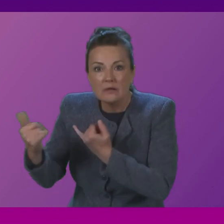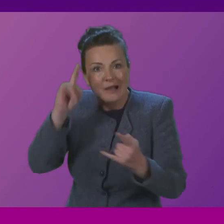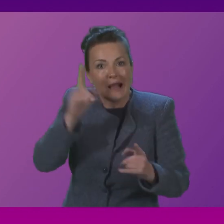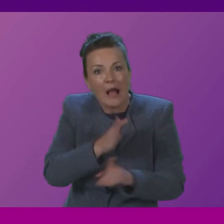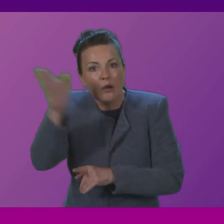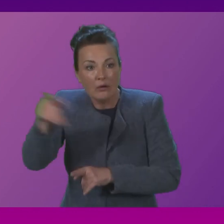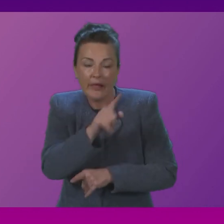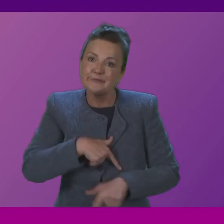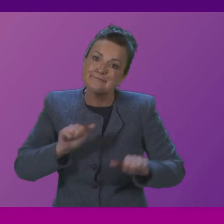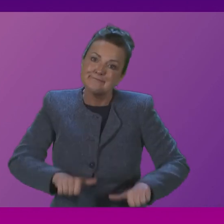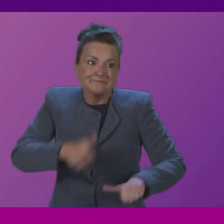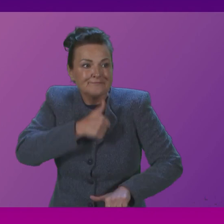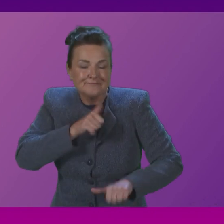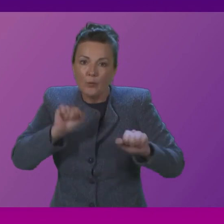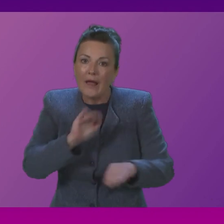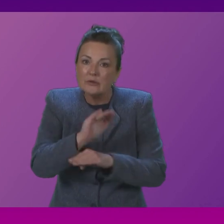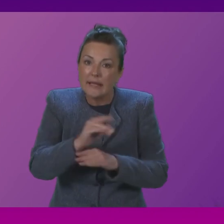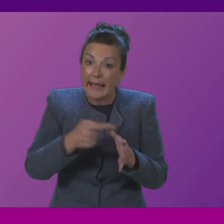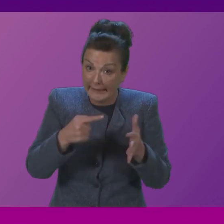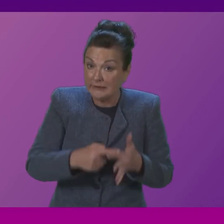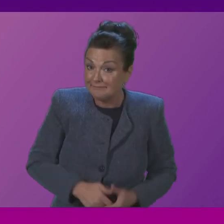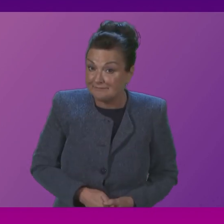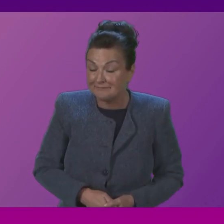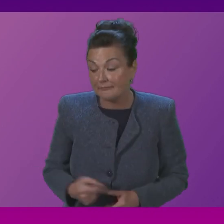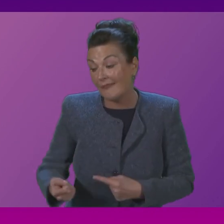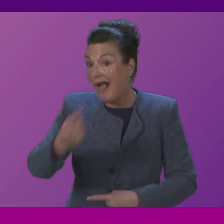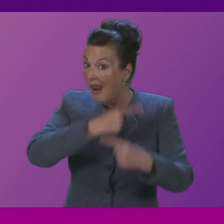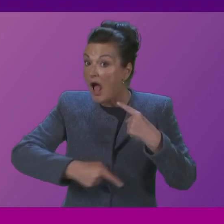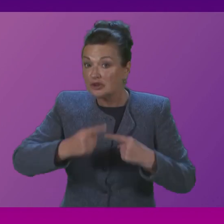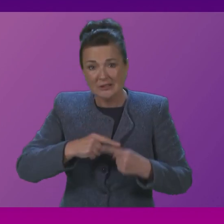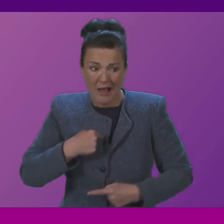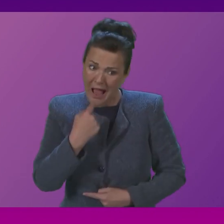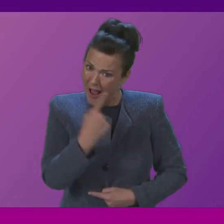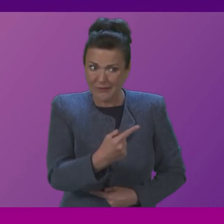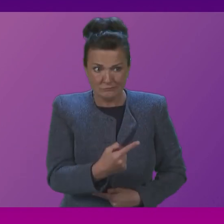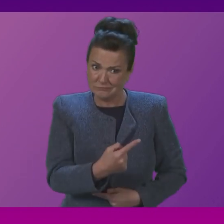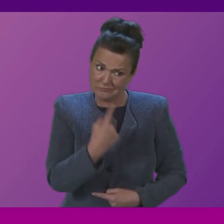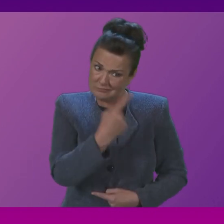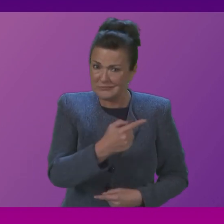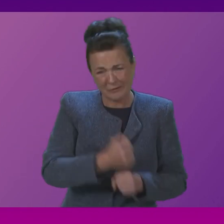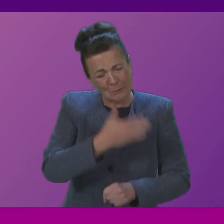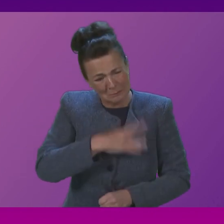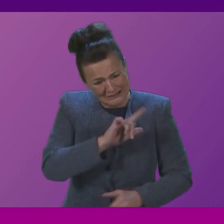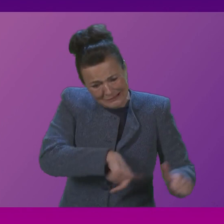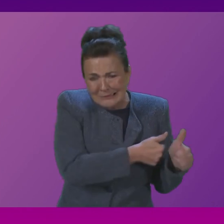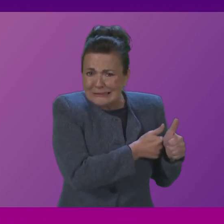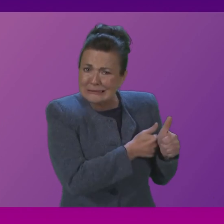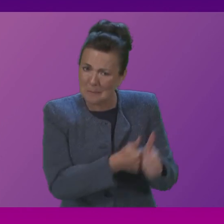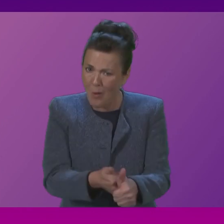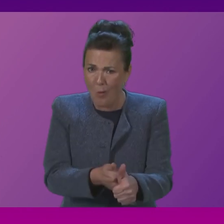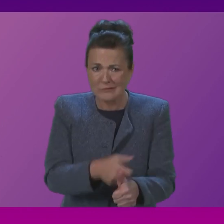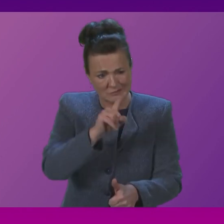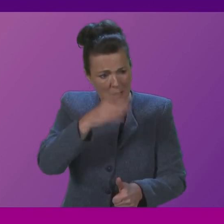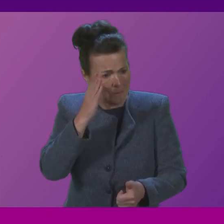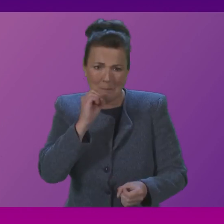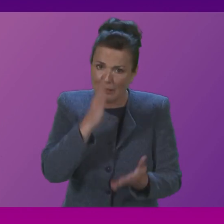outside A&E. Last year, I asked this government to support calls from paramedics and ambulance drivers for there to be a 15-minute turnaround